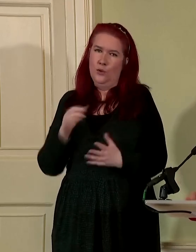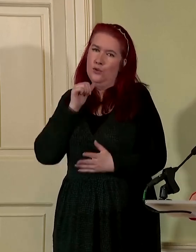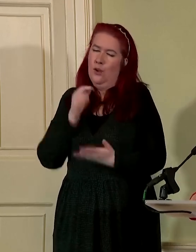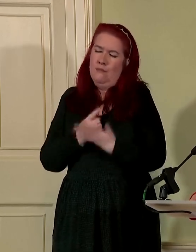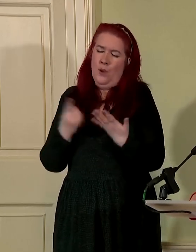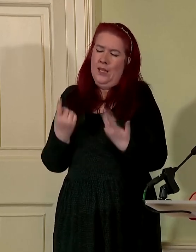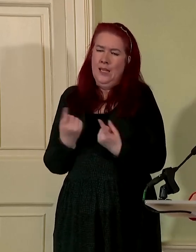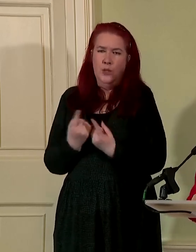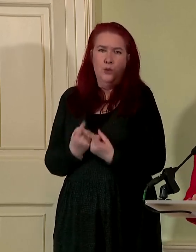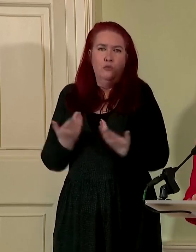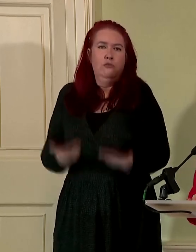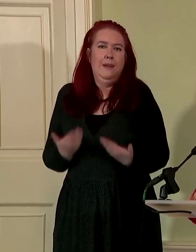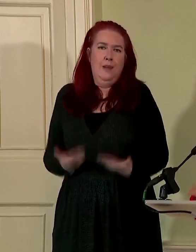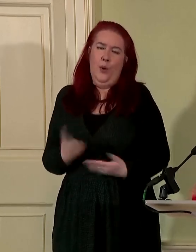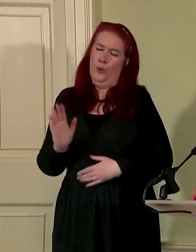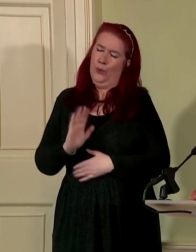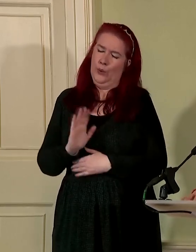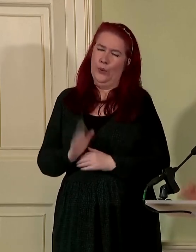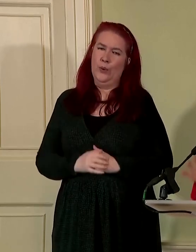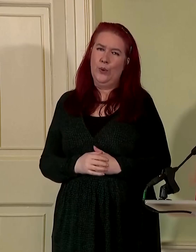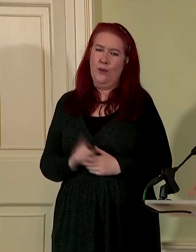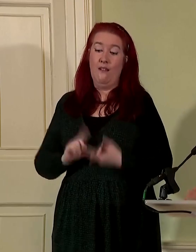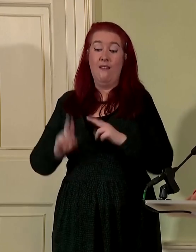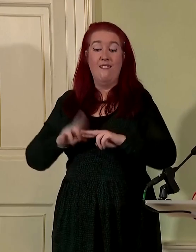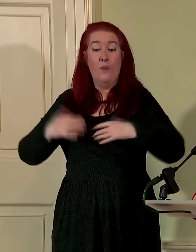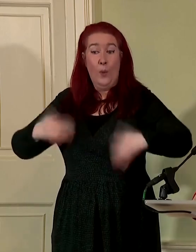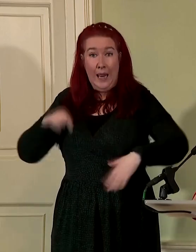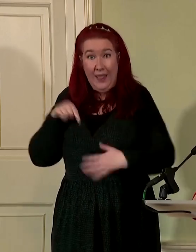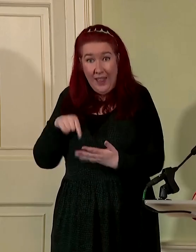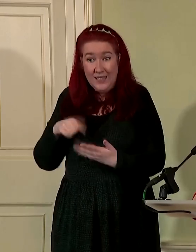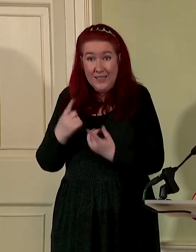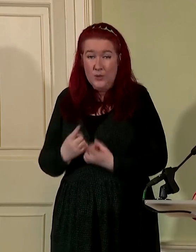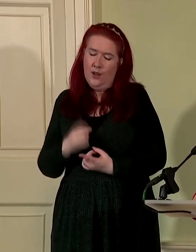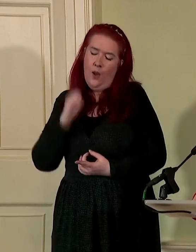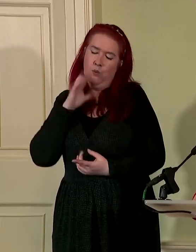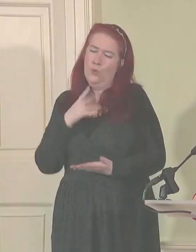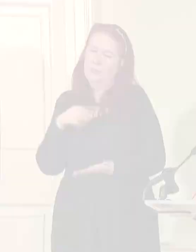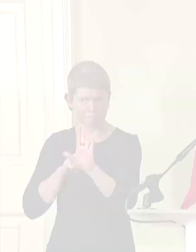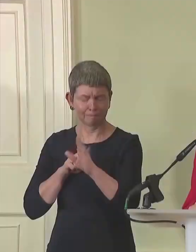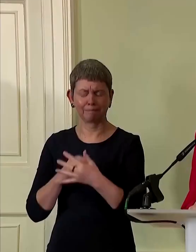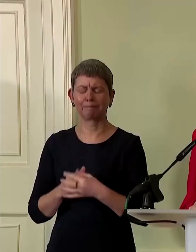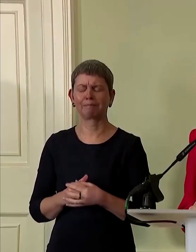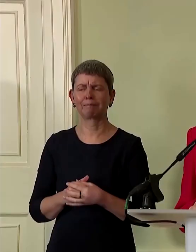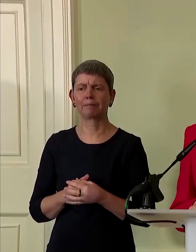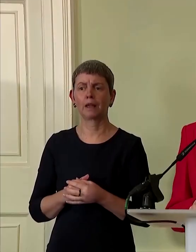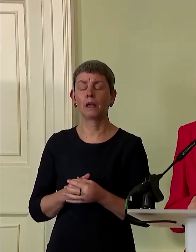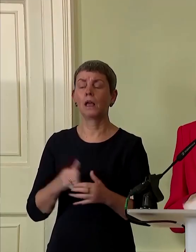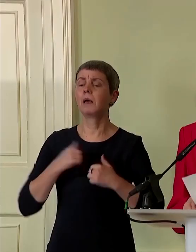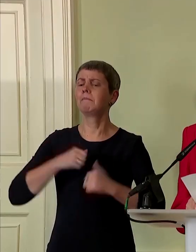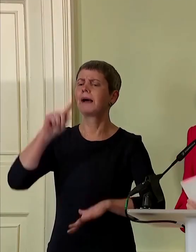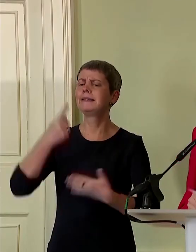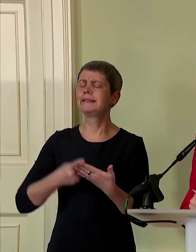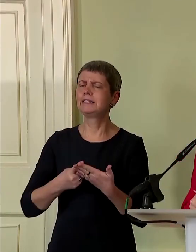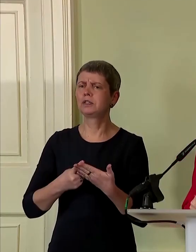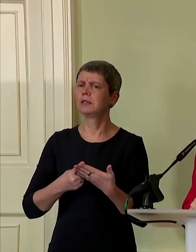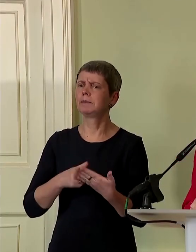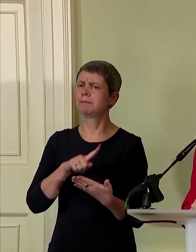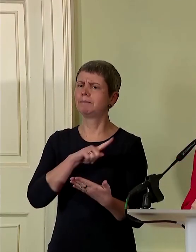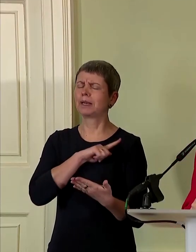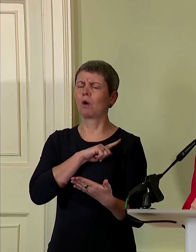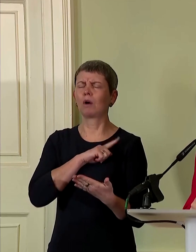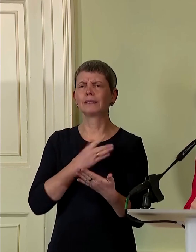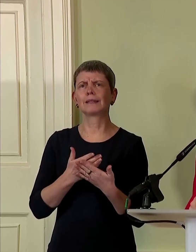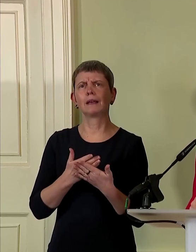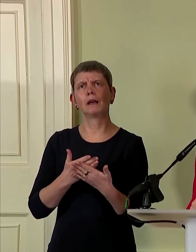to remember. And if it was just that, I wouldn't be standing here today. This decision comes from a